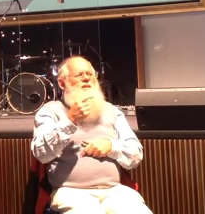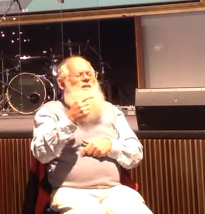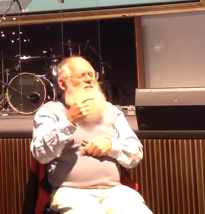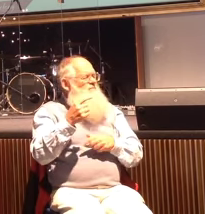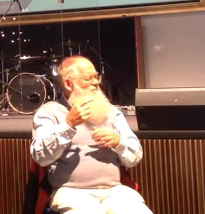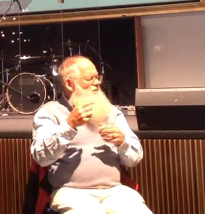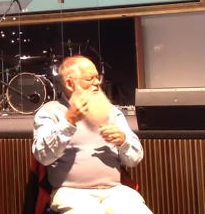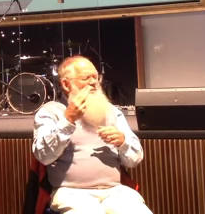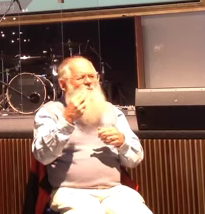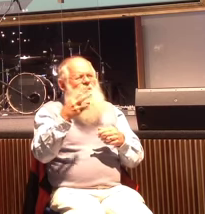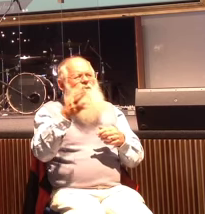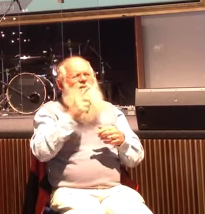to a hush.